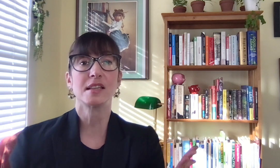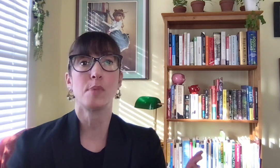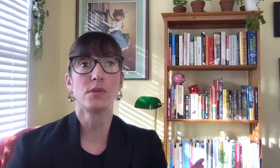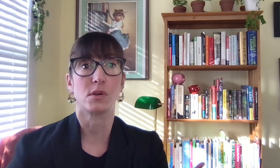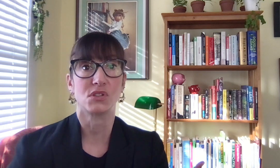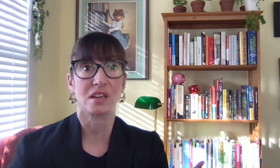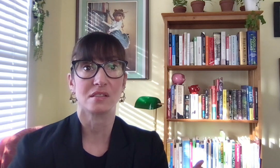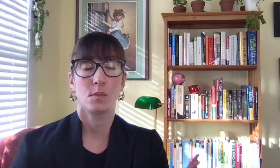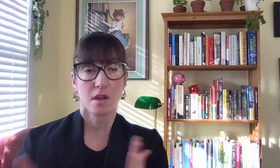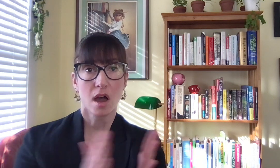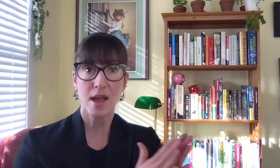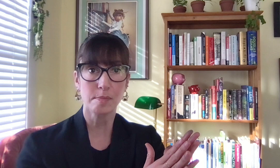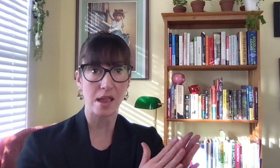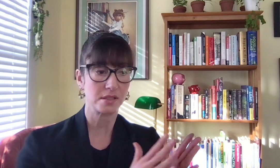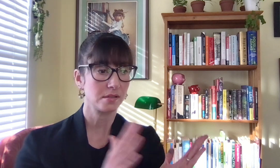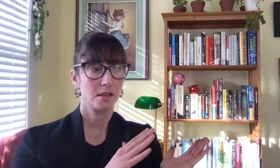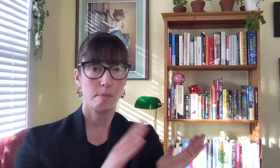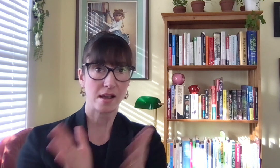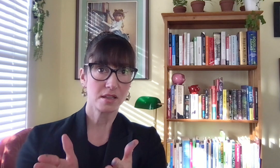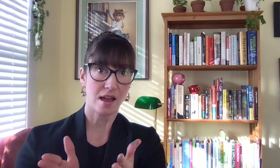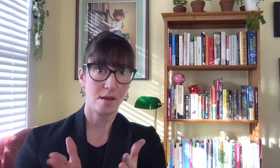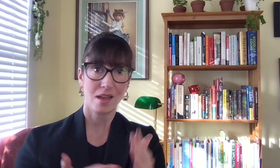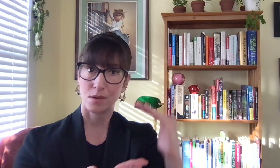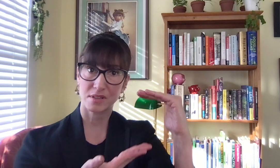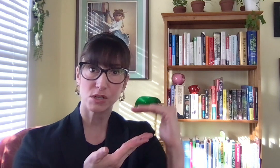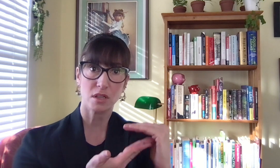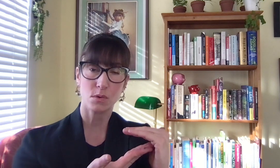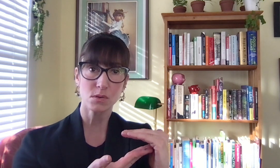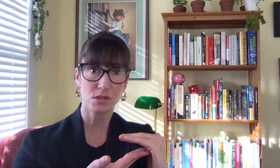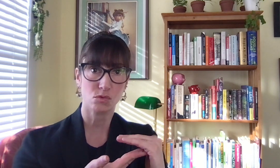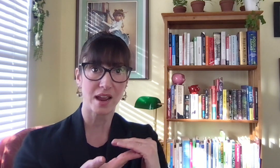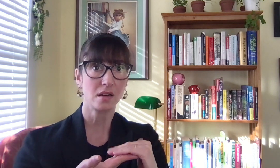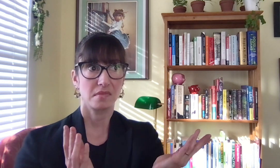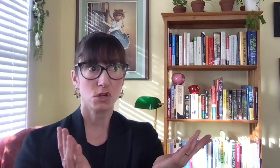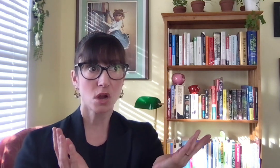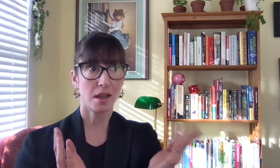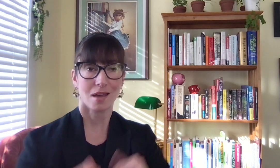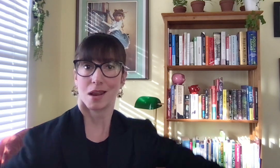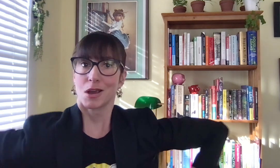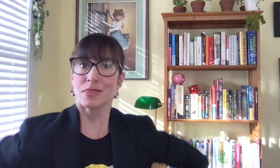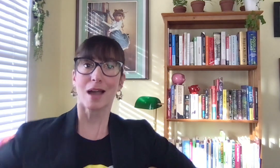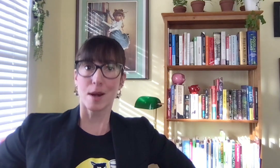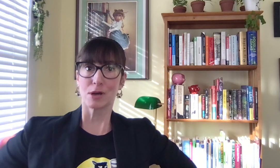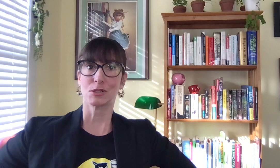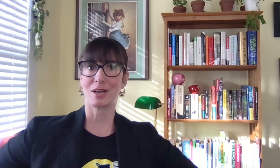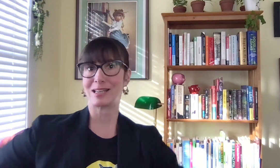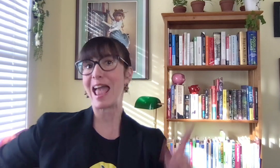does both of those things. With the automatic payments, you're paying on time and with such a low usage rate, you're showing that you're the kind of person who doesn't